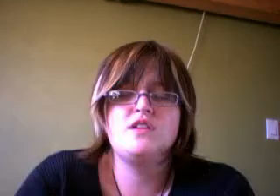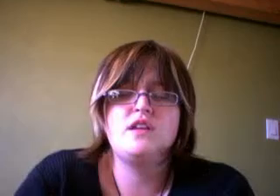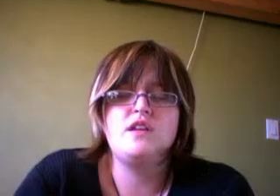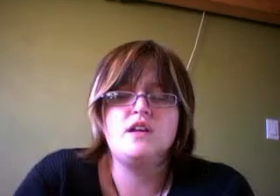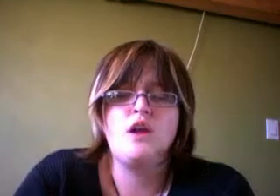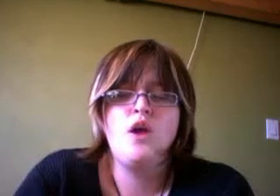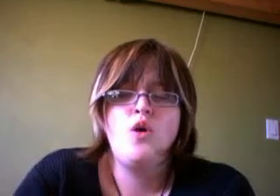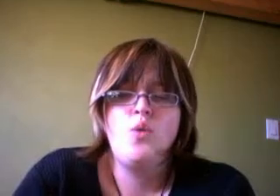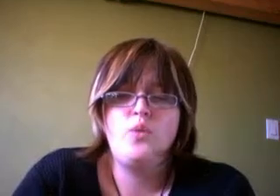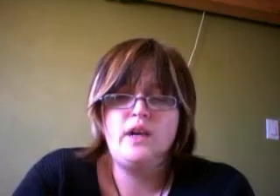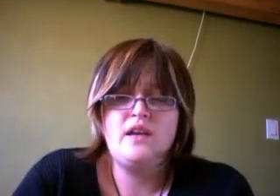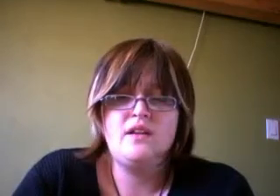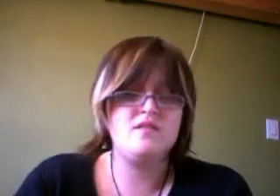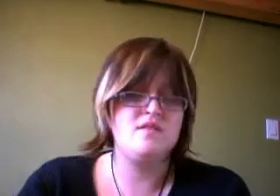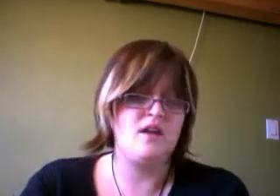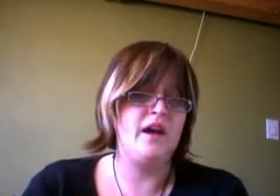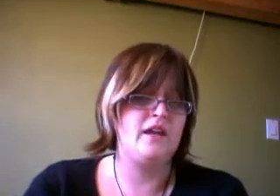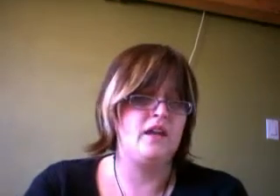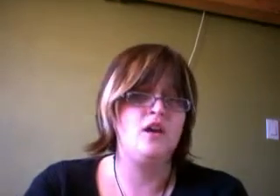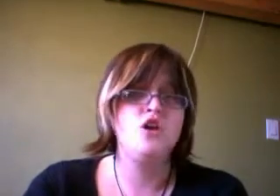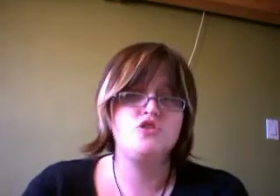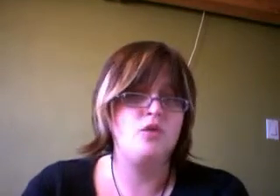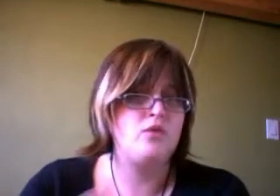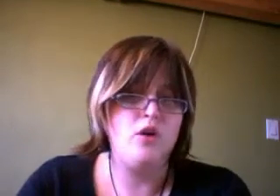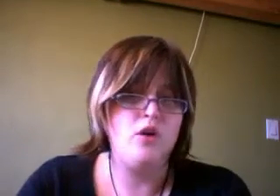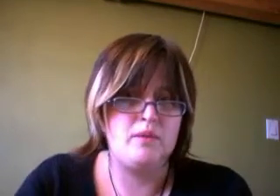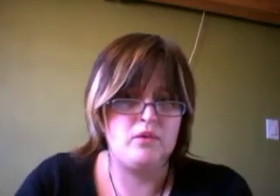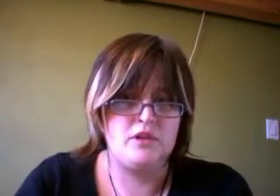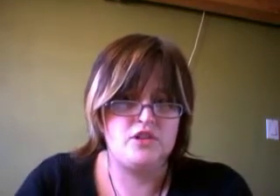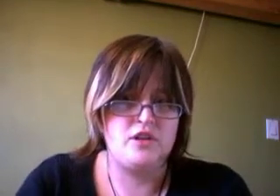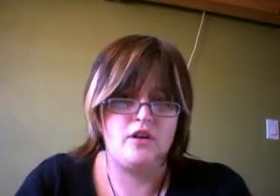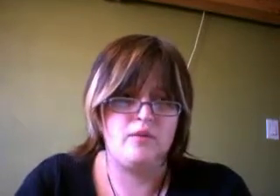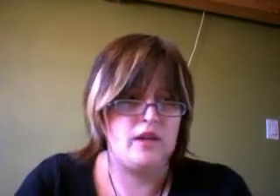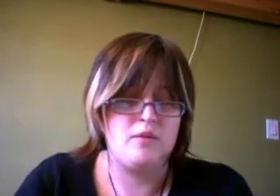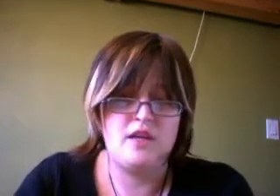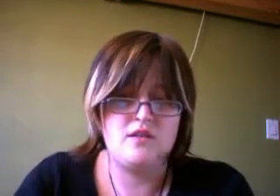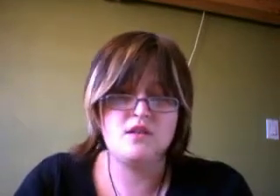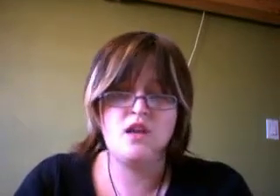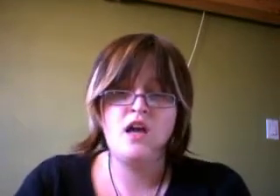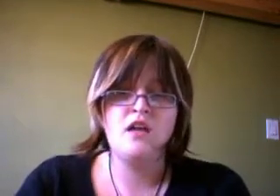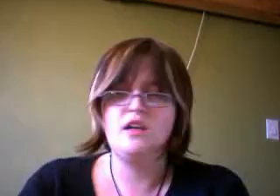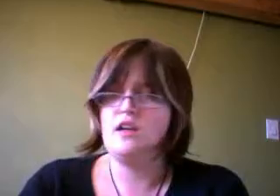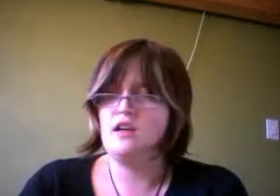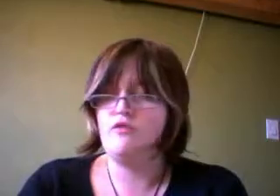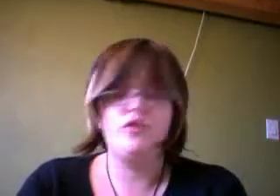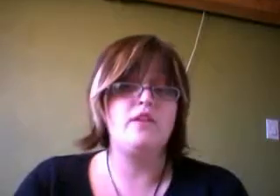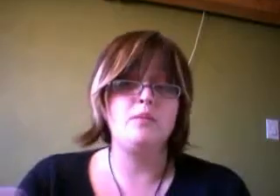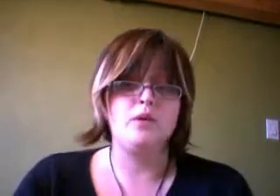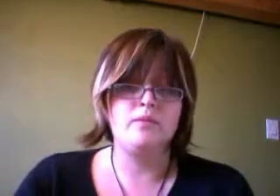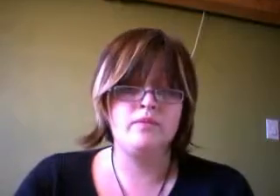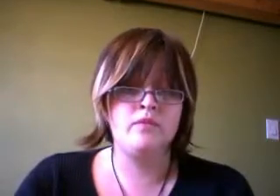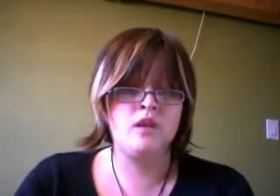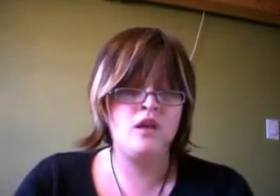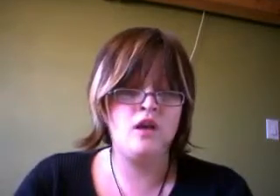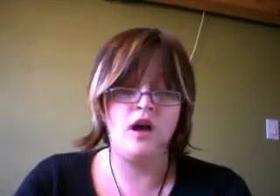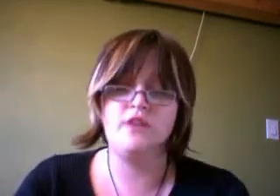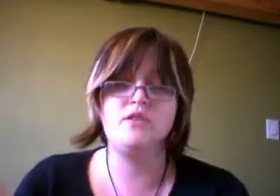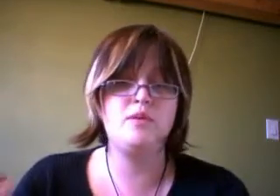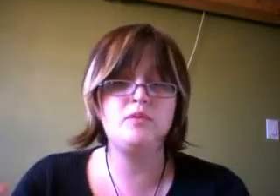think that we, as a society, don't call people on shit on a regular basis. Like, for example, I see people